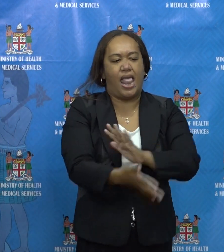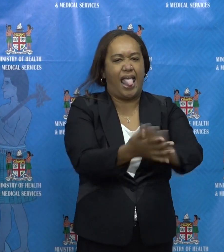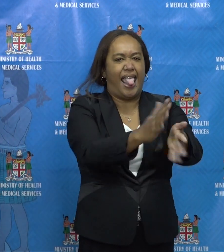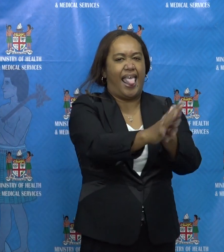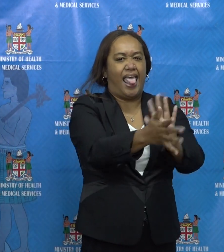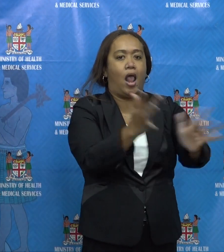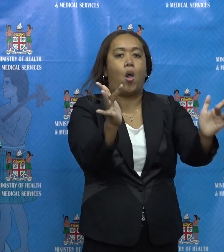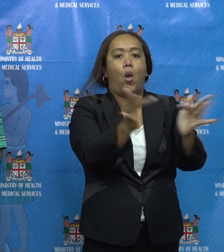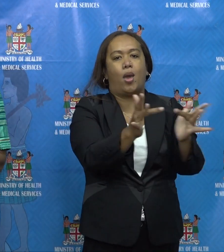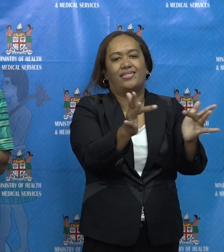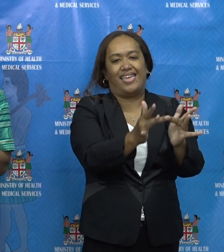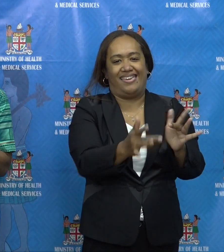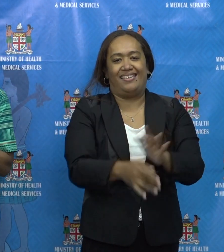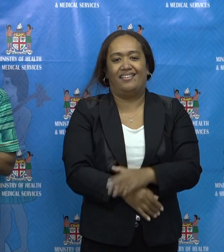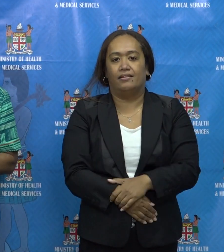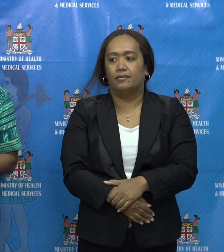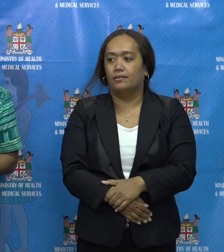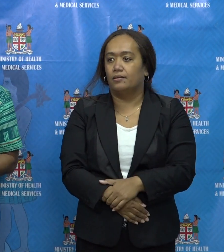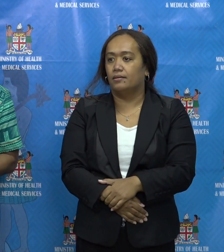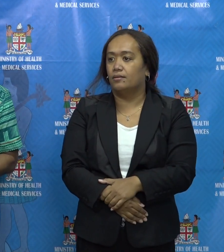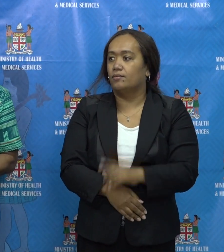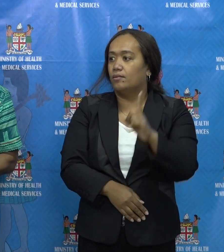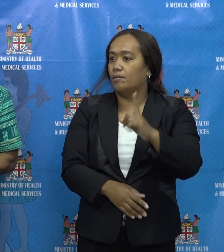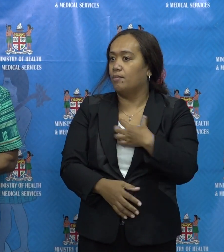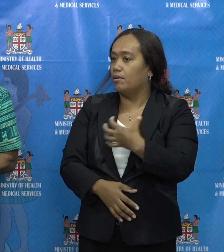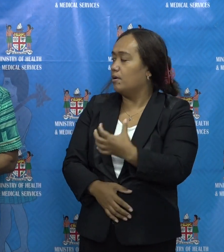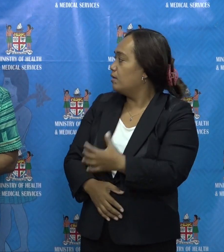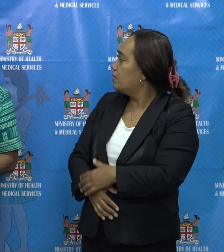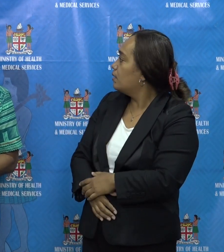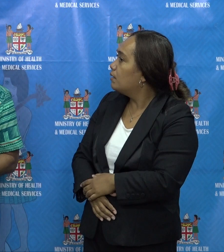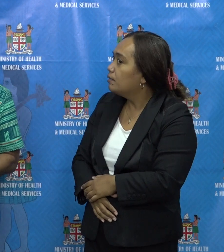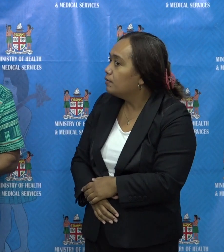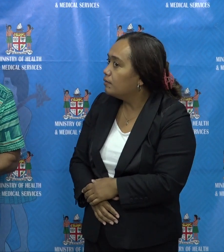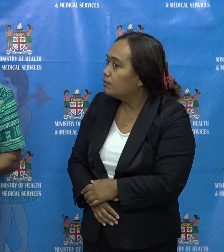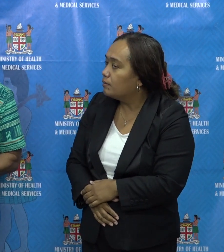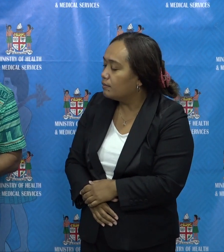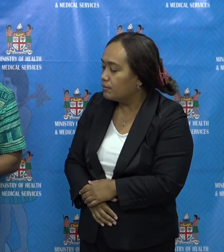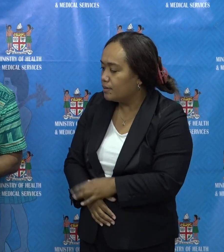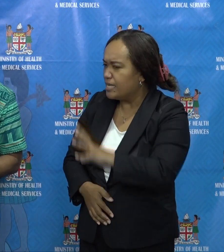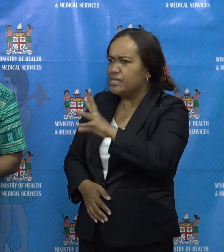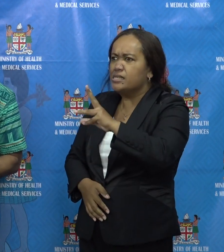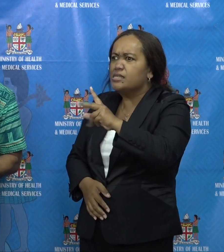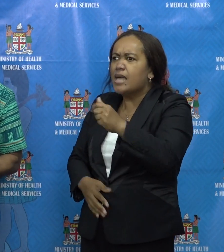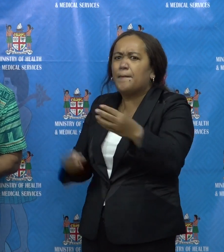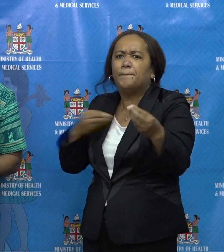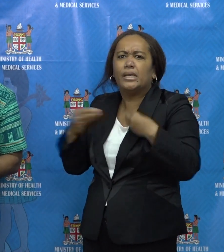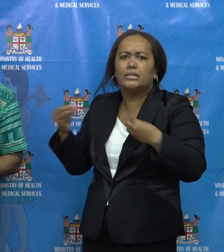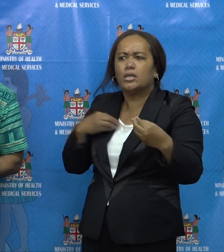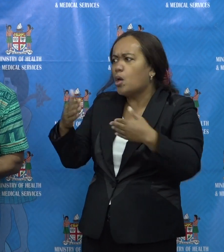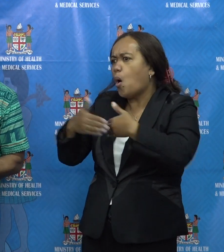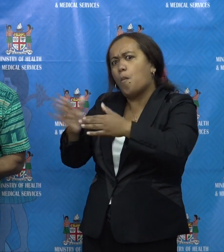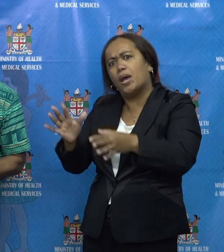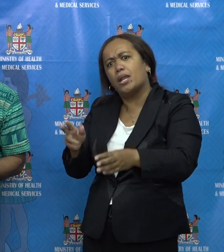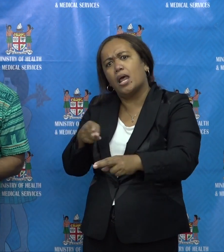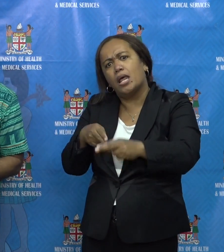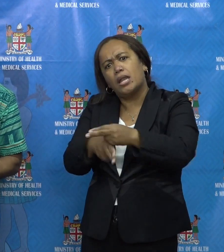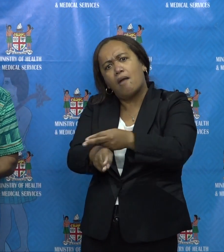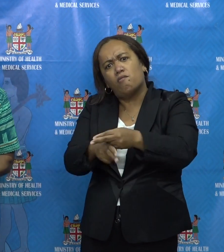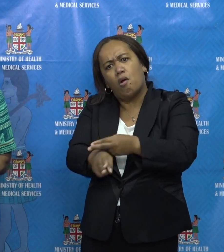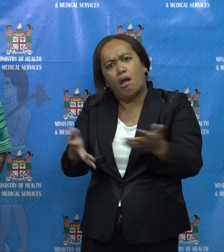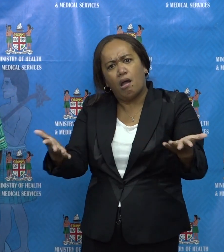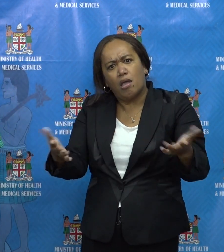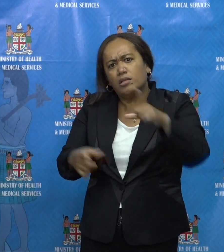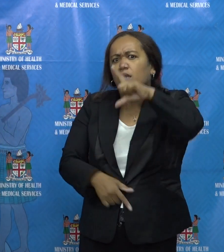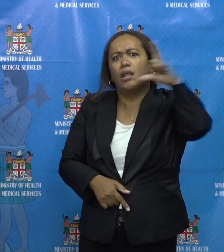open to one last question. Dr. Feng, some non-essential businesses were open in Nauwa yesterday, with the Ministry already saying that